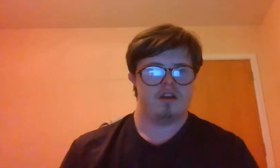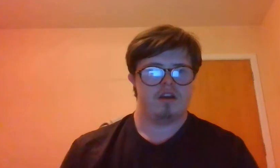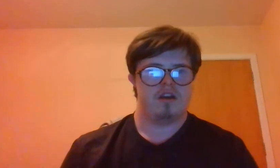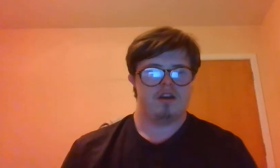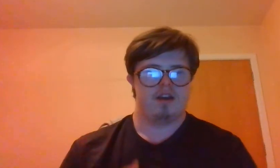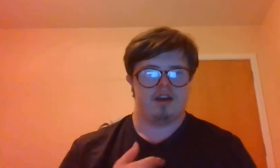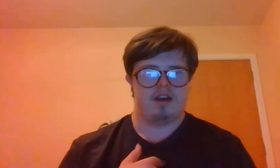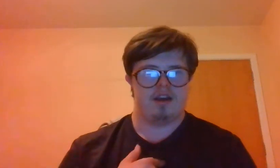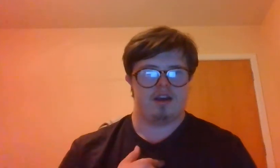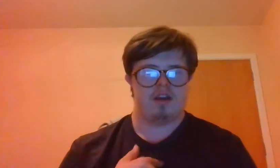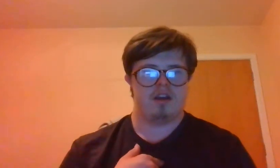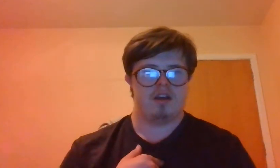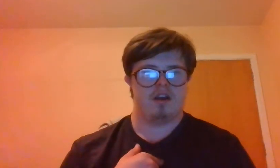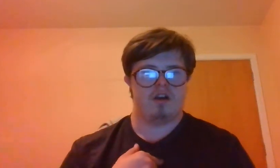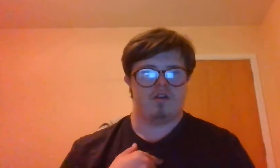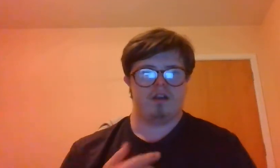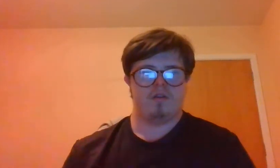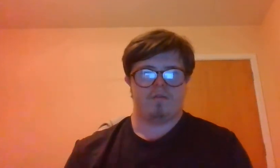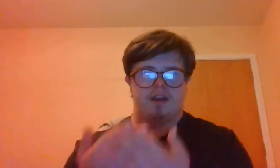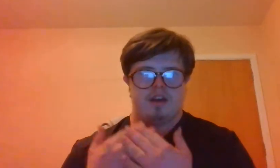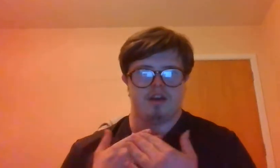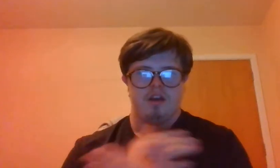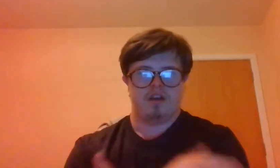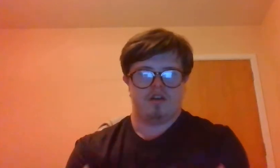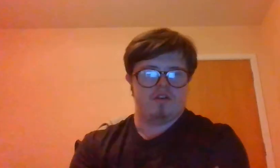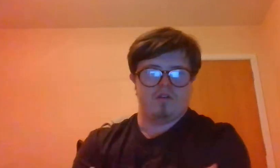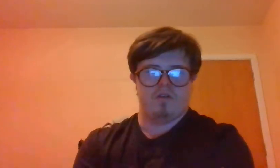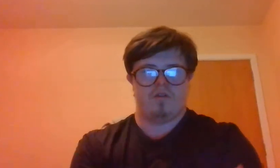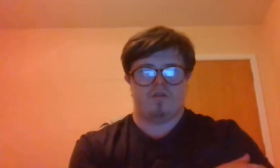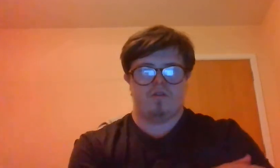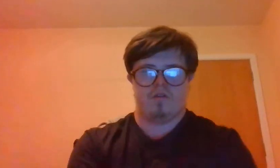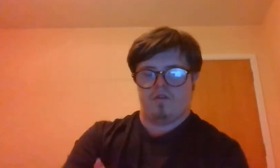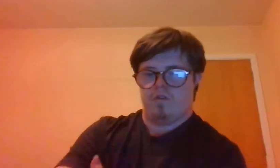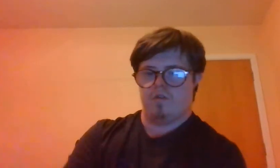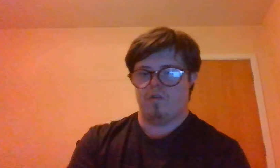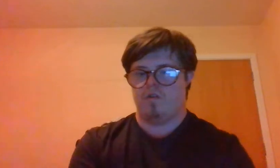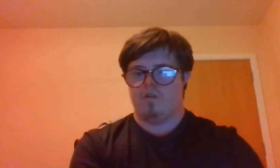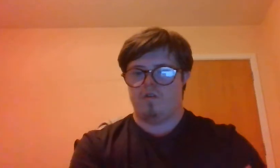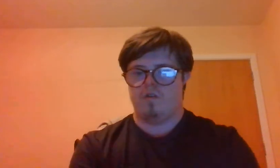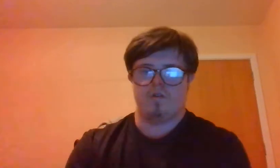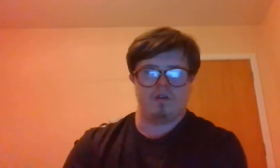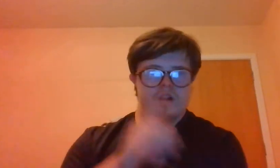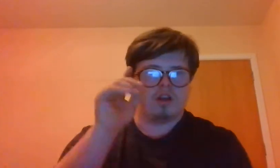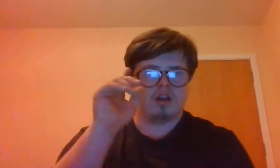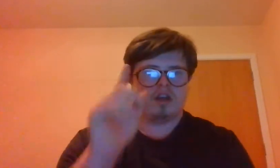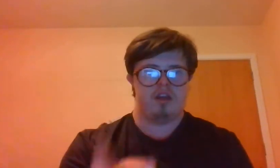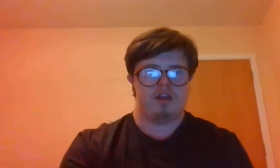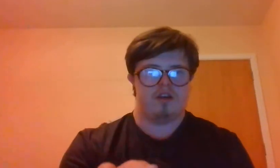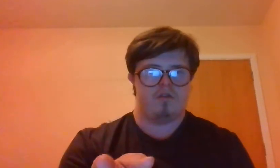I only want to hold you.